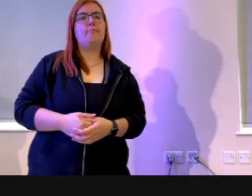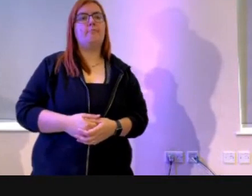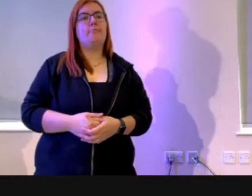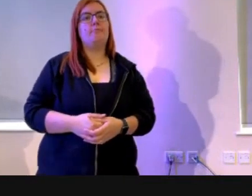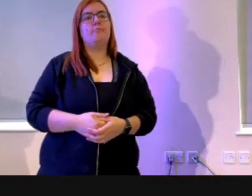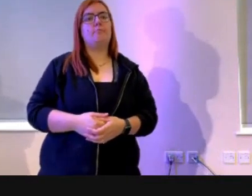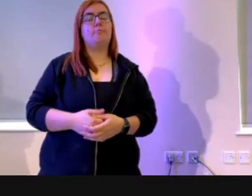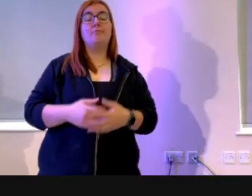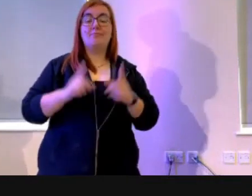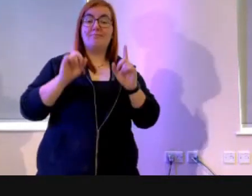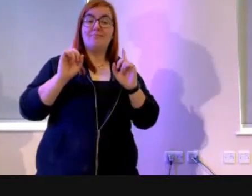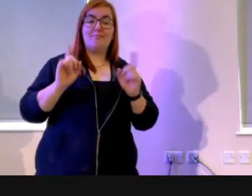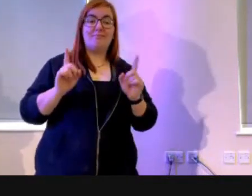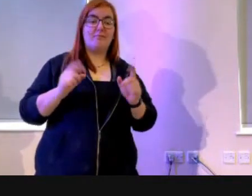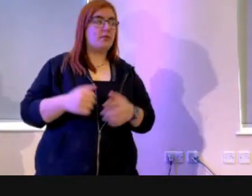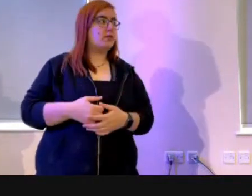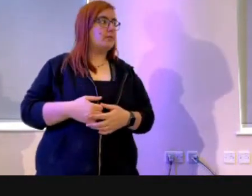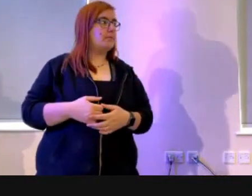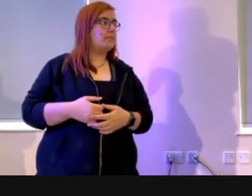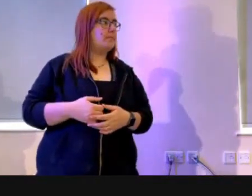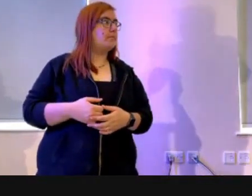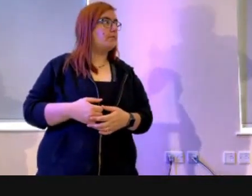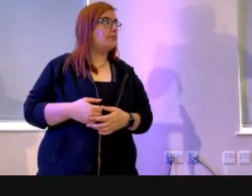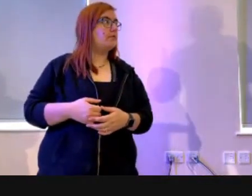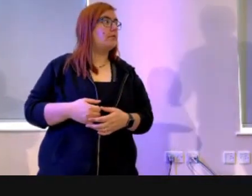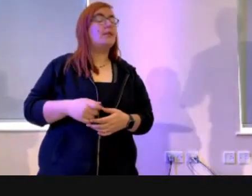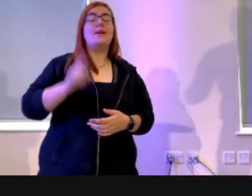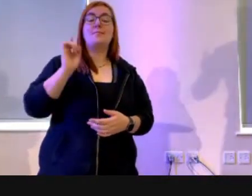There was a... Sorry, I just want to work out my notes. But...